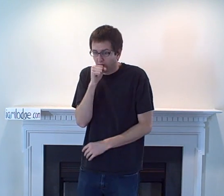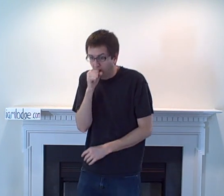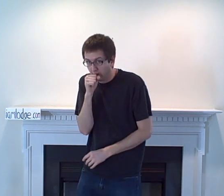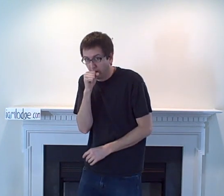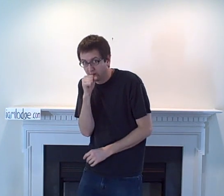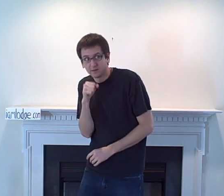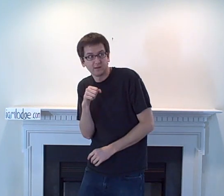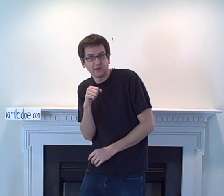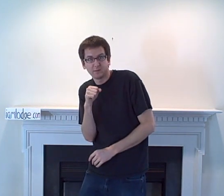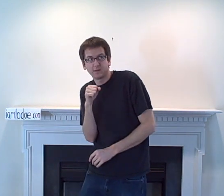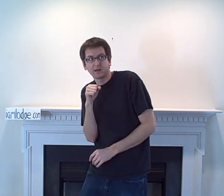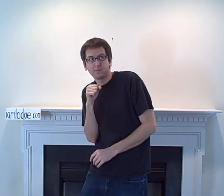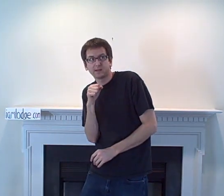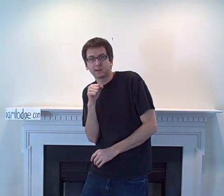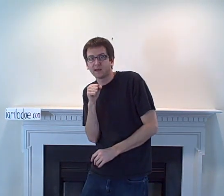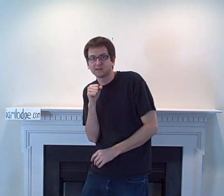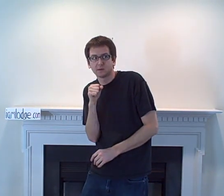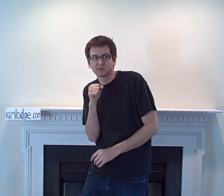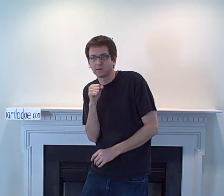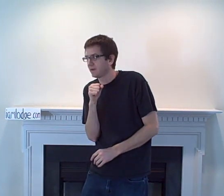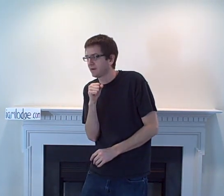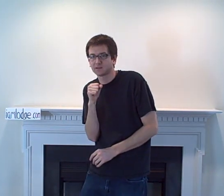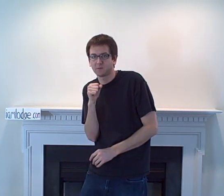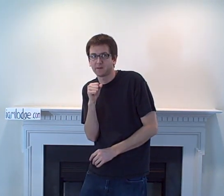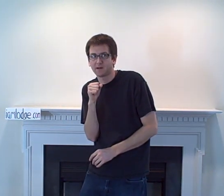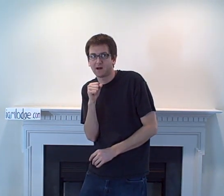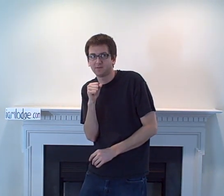and then we look up like the lysosomes are looking at us when we cough,